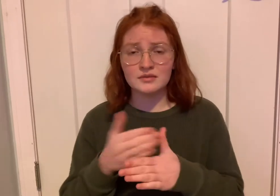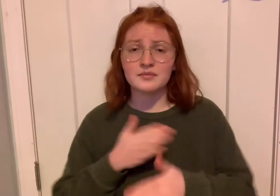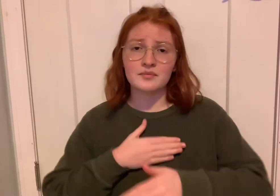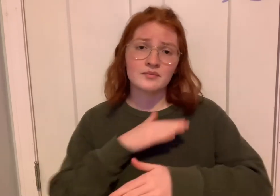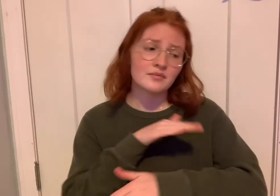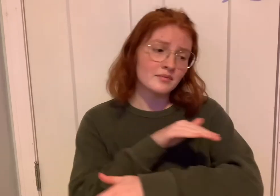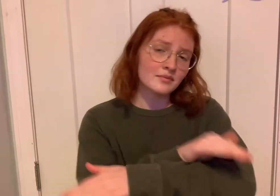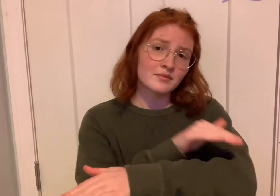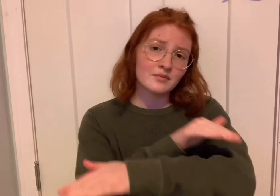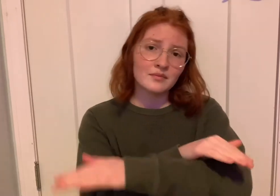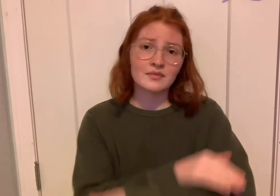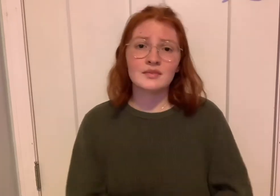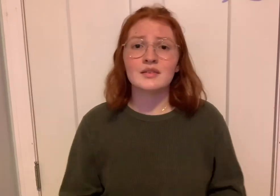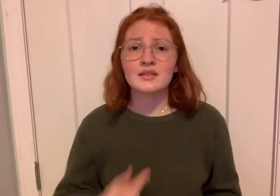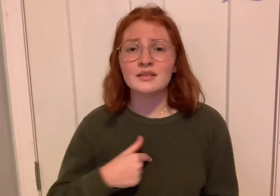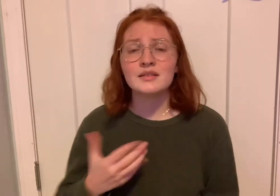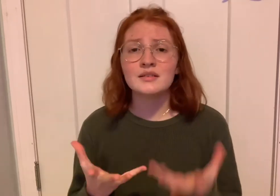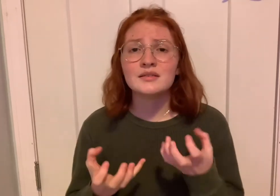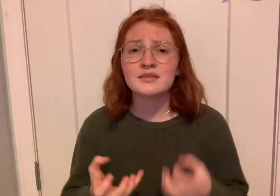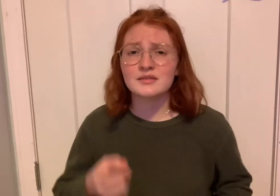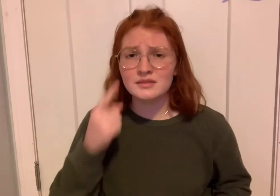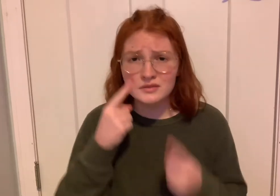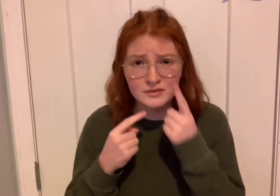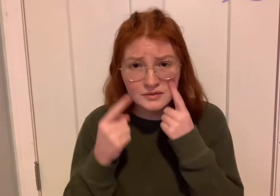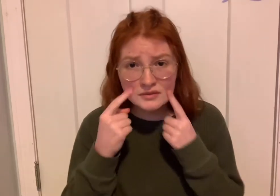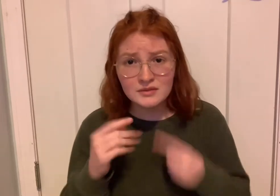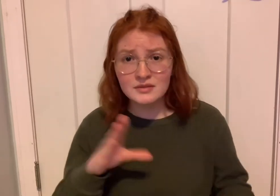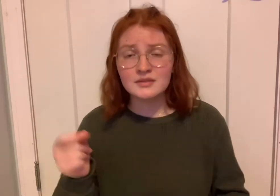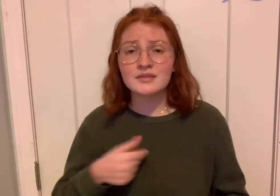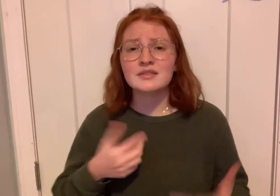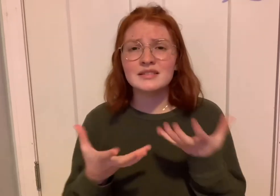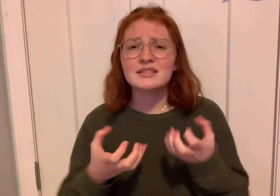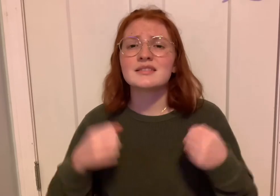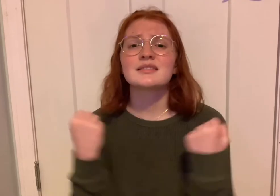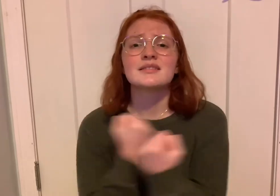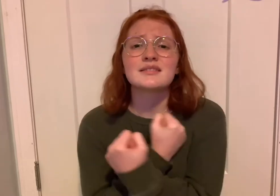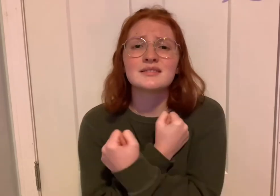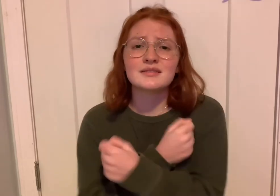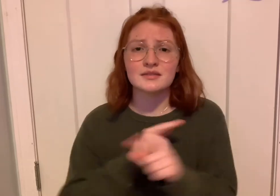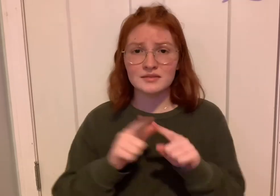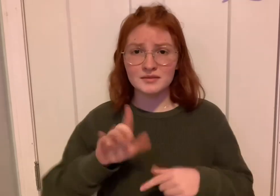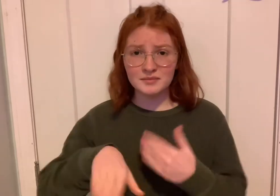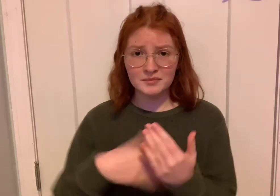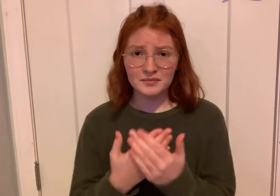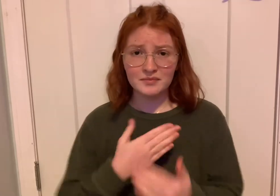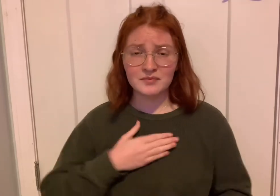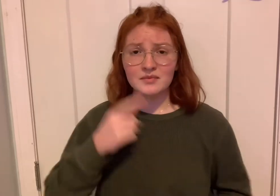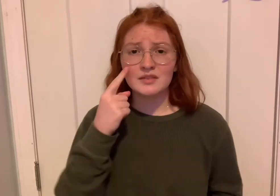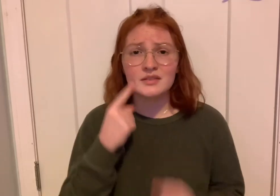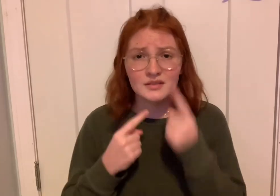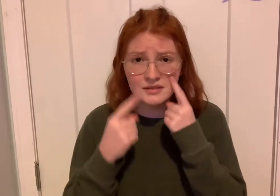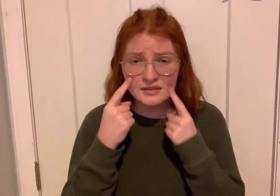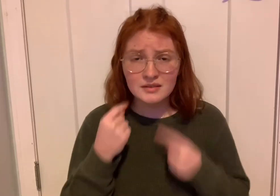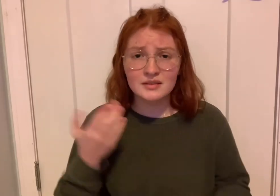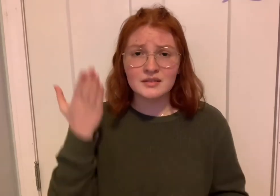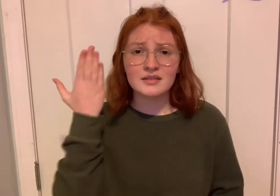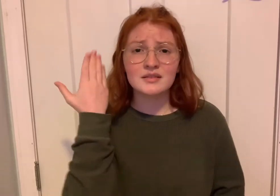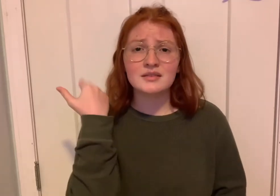nights I wanna cry and I wanna love But all my tears have been